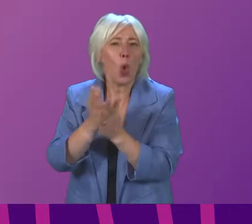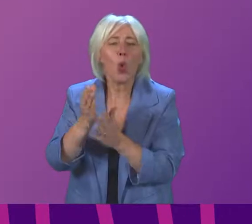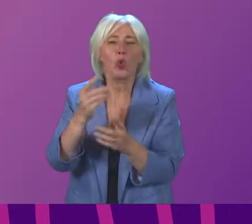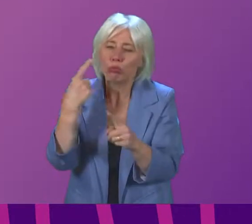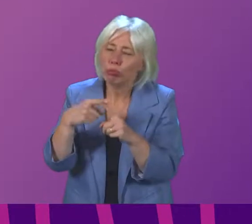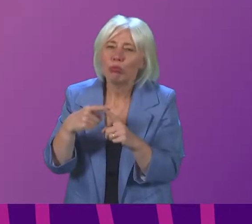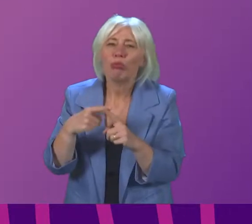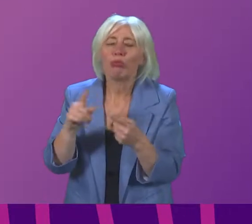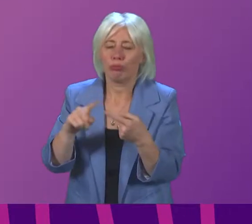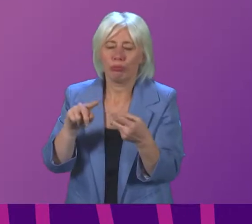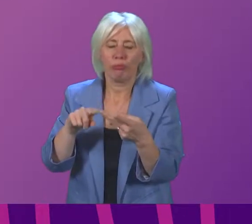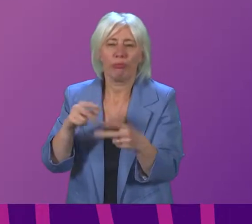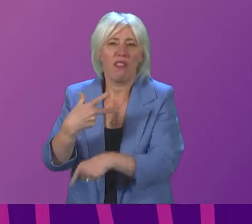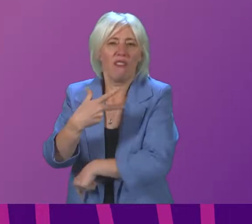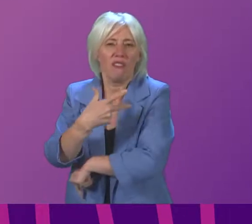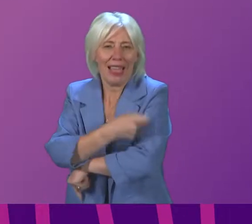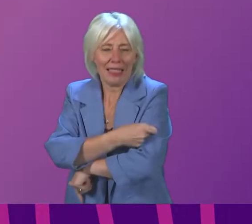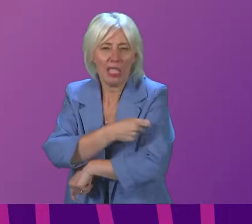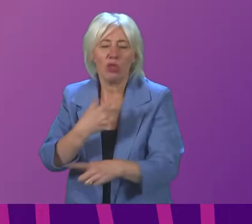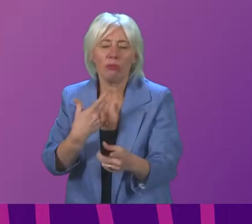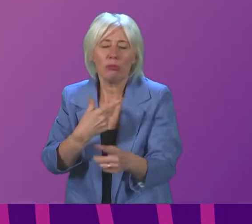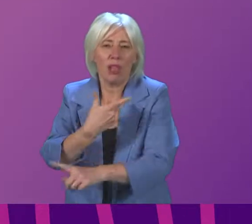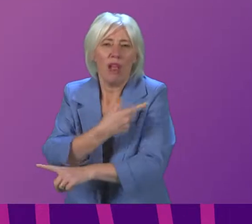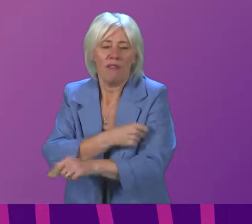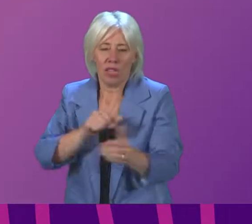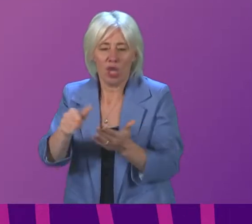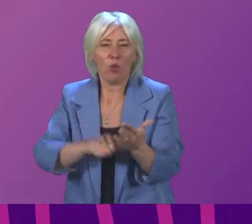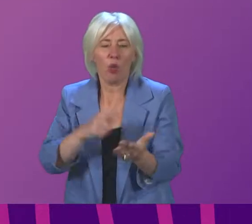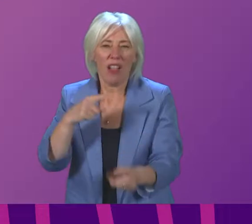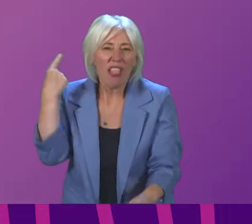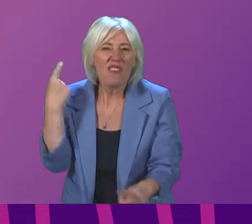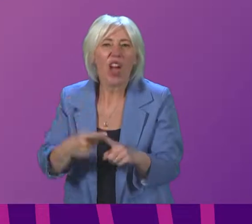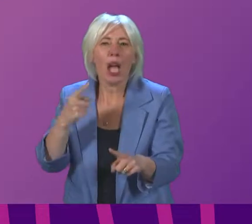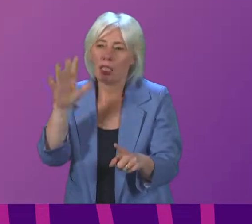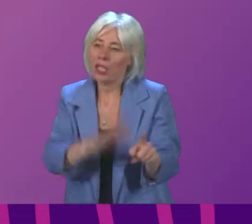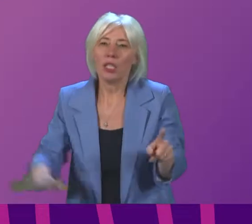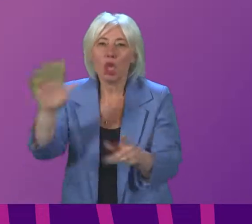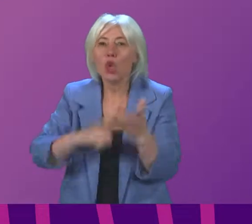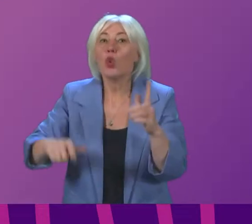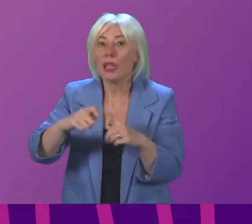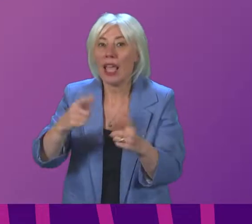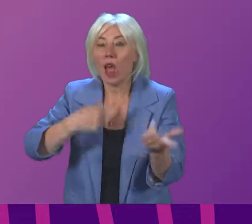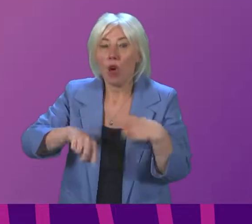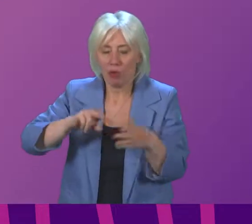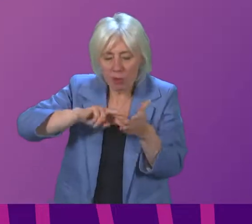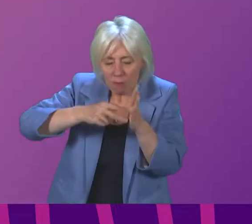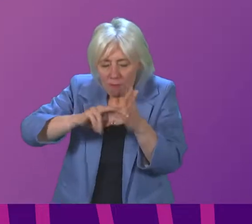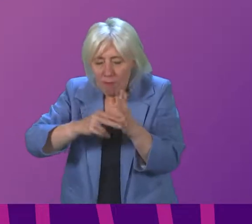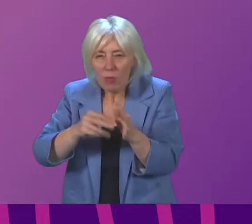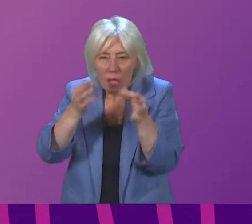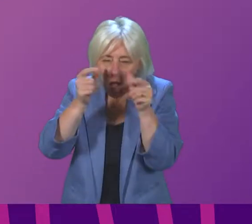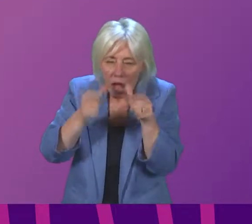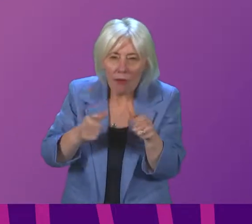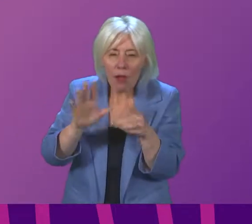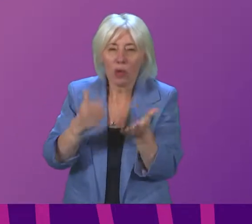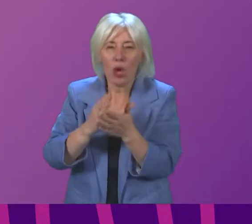can. On vaccination, our vaccination programme is currently the fastest in the UK. We have designed it carefully so that the